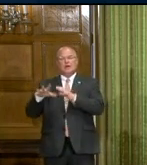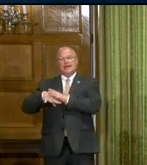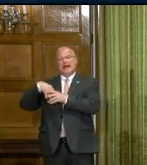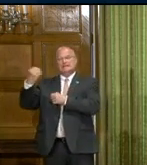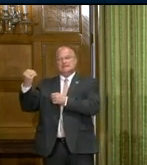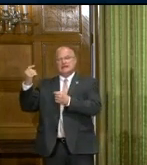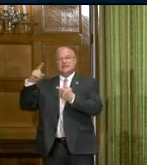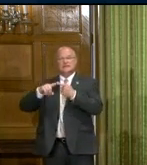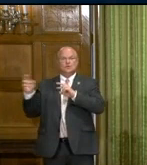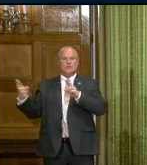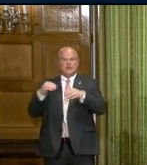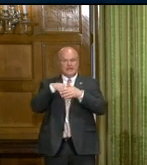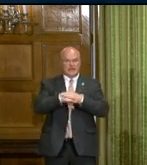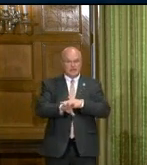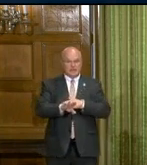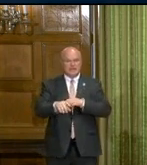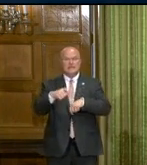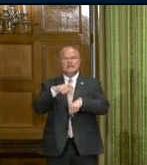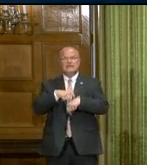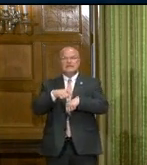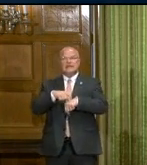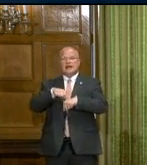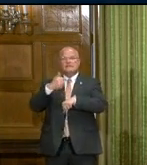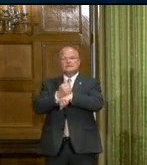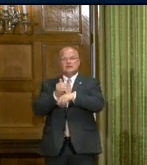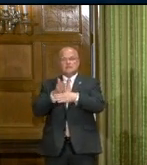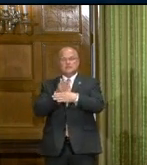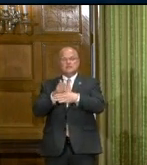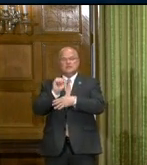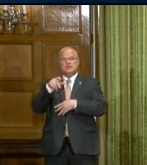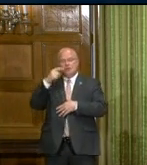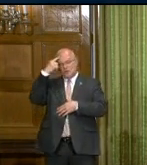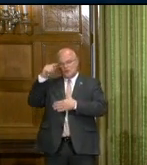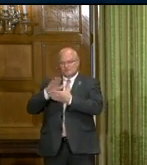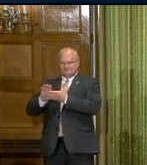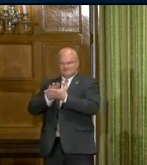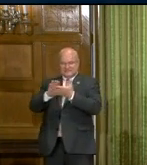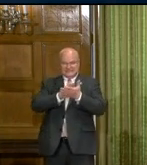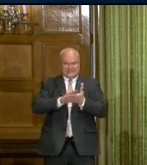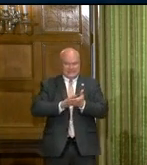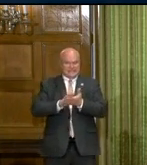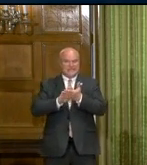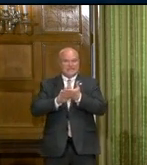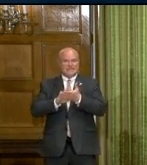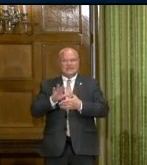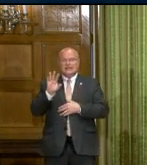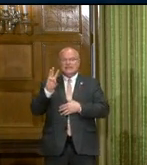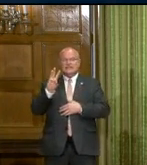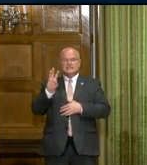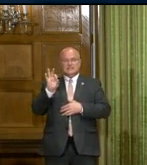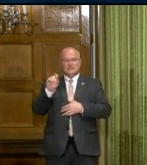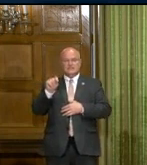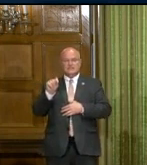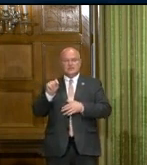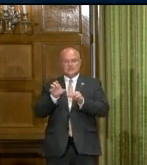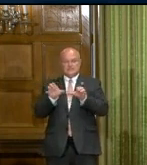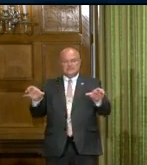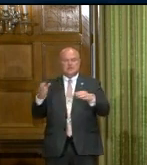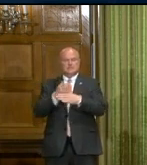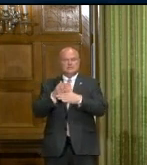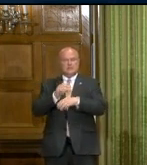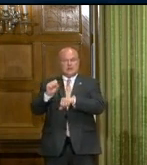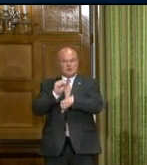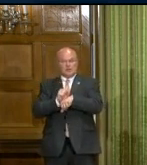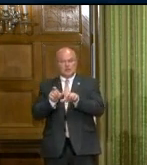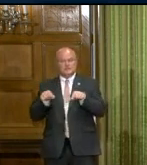until ready. Time should be set between appointments for cleaning. The six-foot distance between clients during